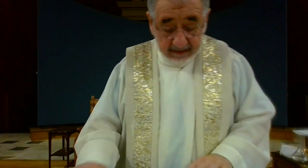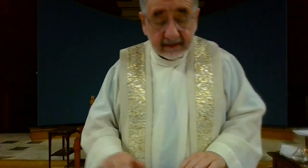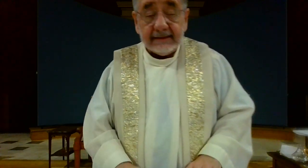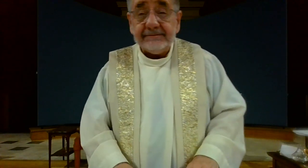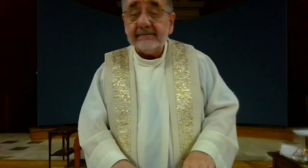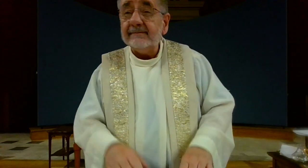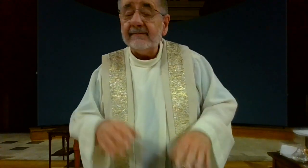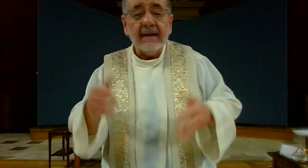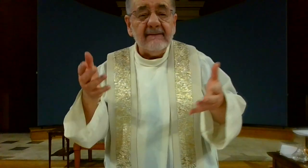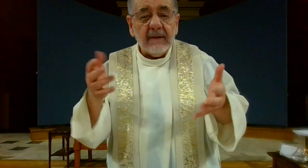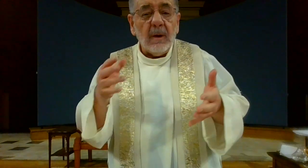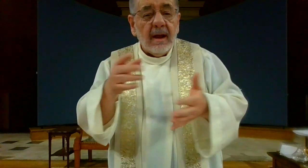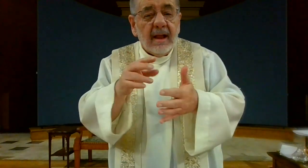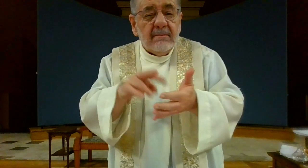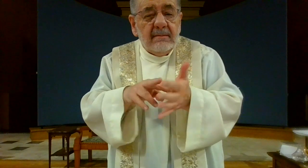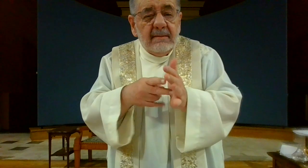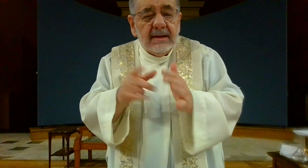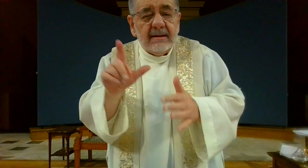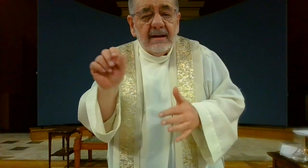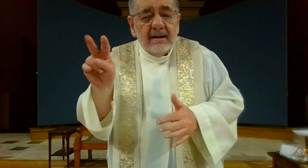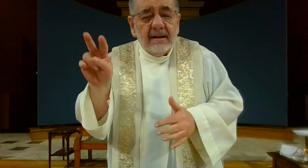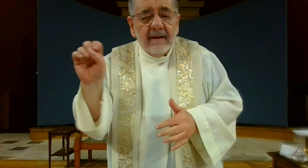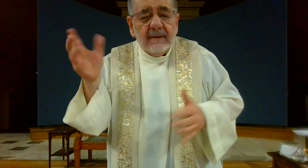So what is love? what does it mean?